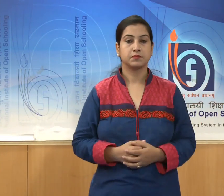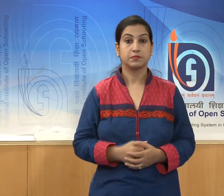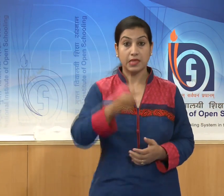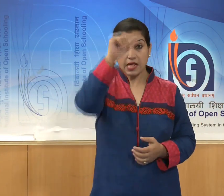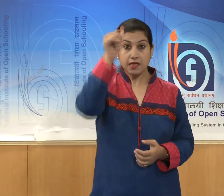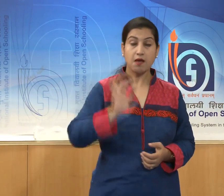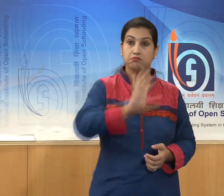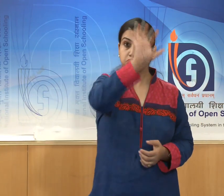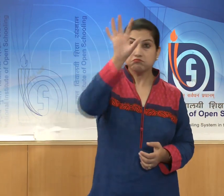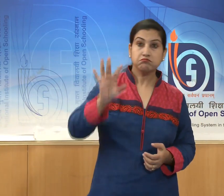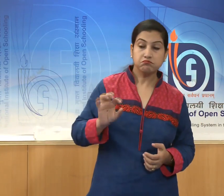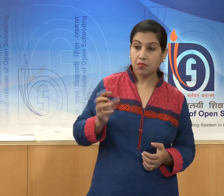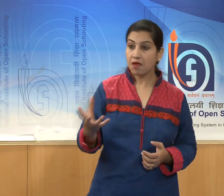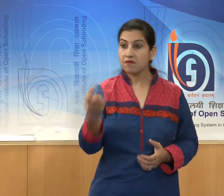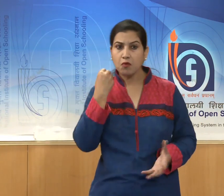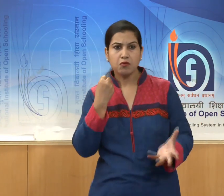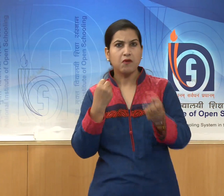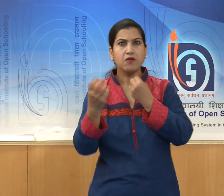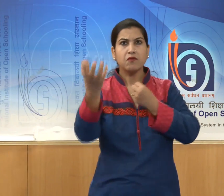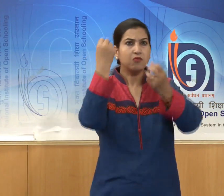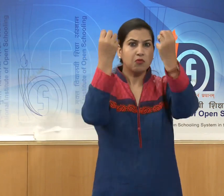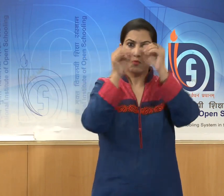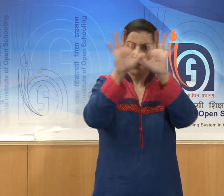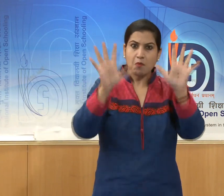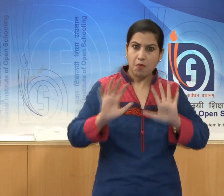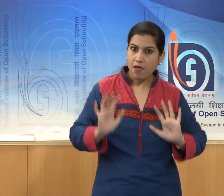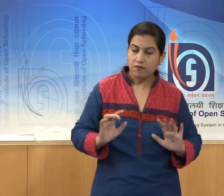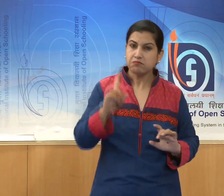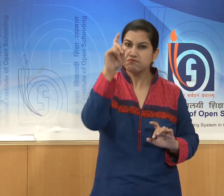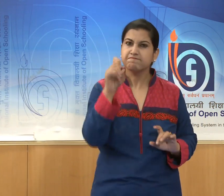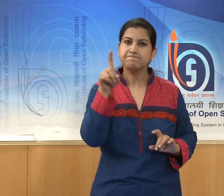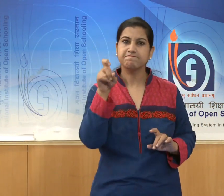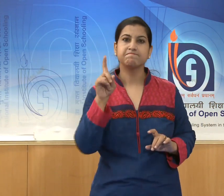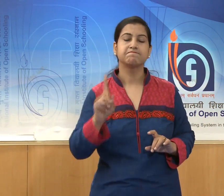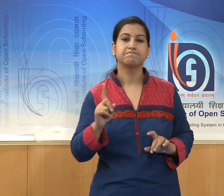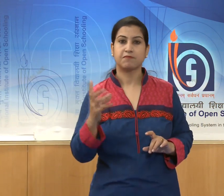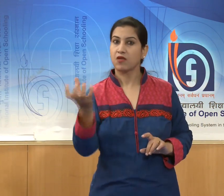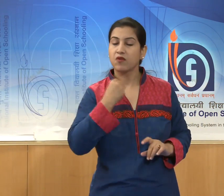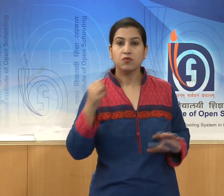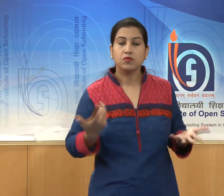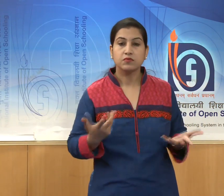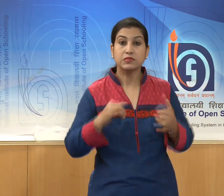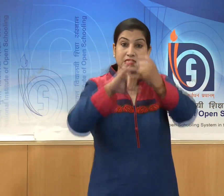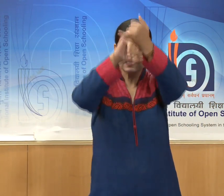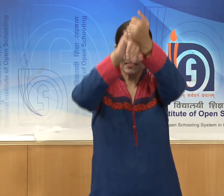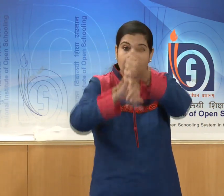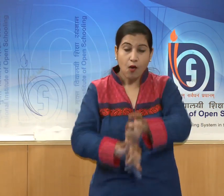except extreme southern region.